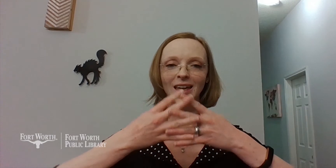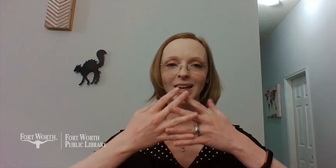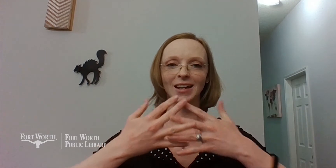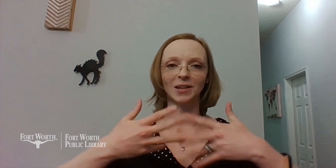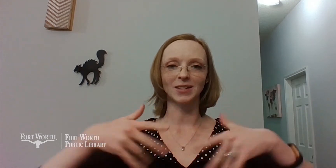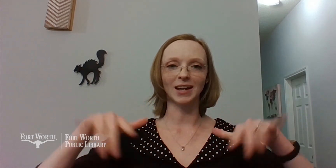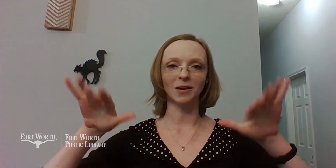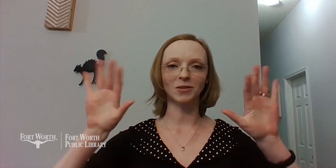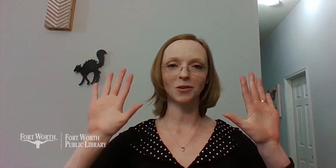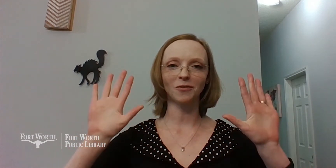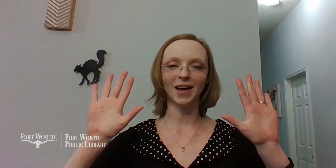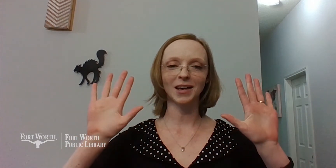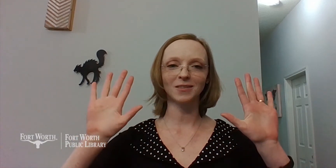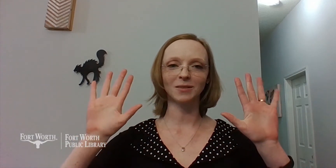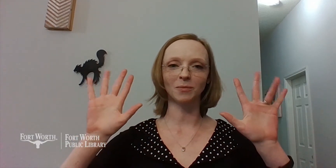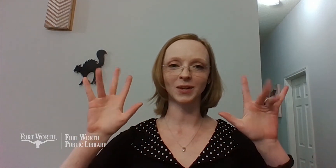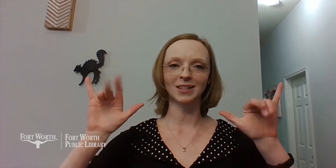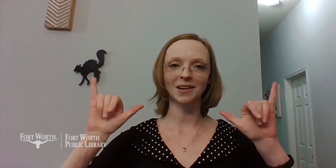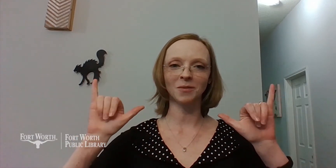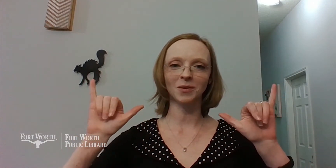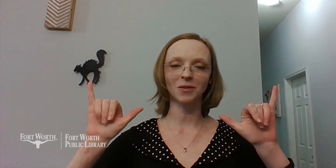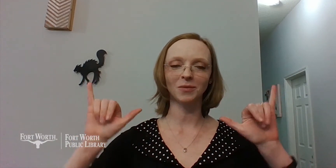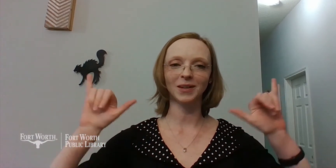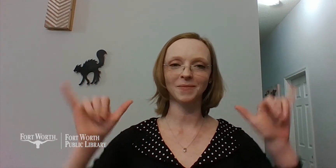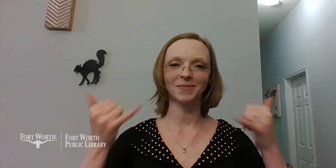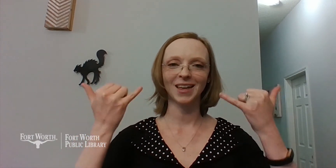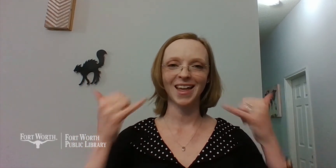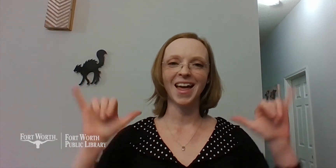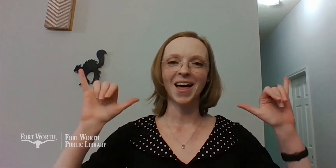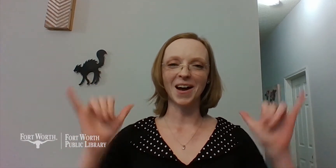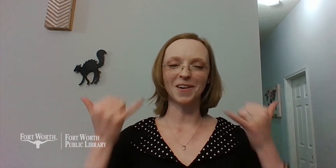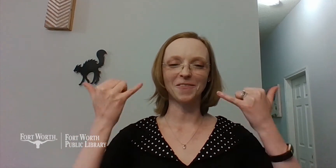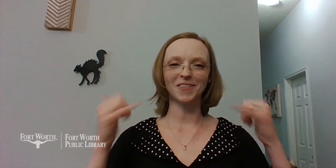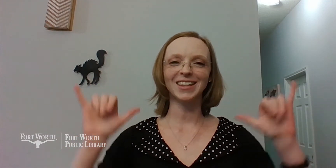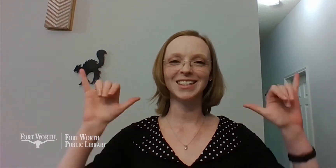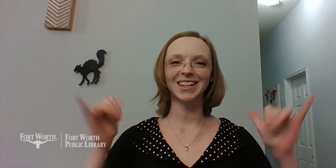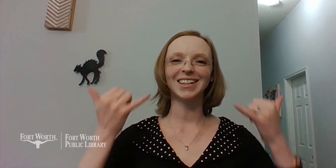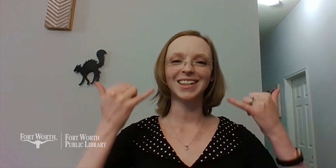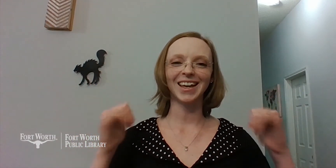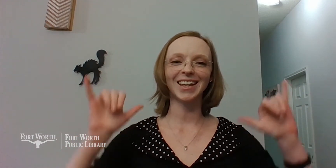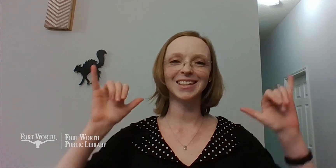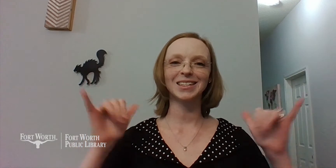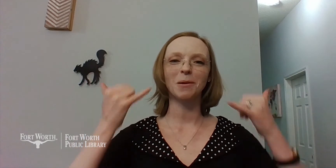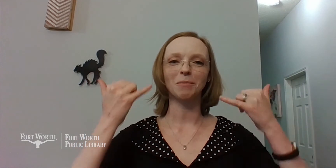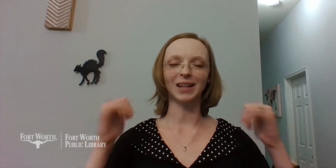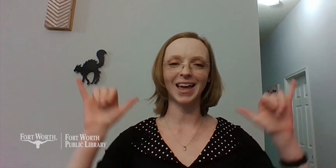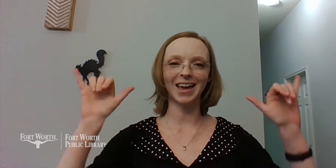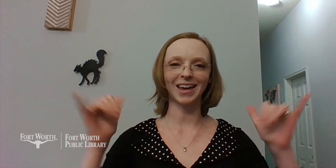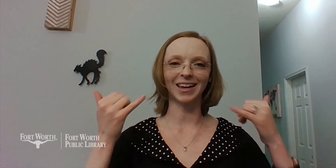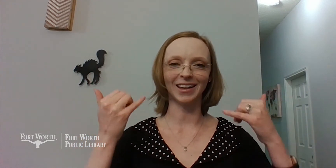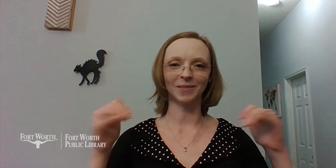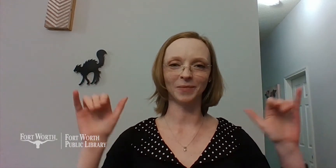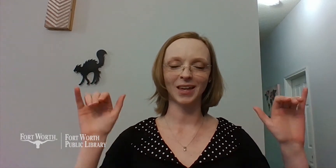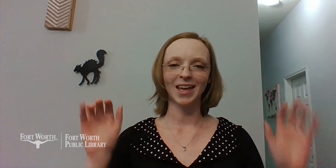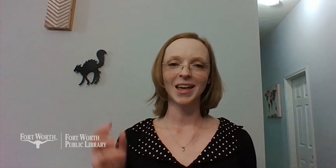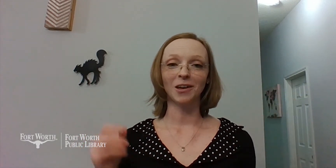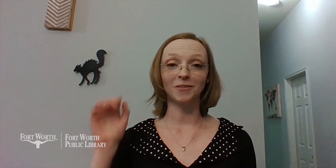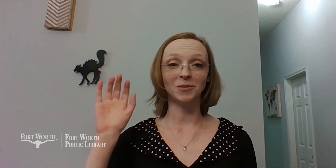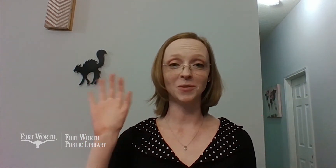Now take out two fives, bring down the middle three. Our fifth skill is playing. If you do